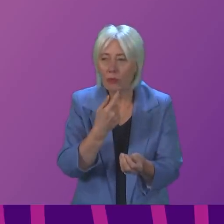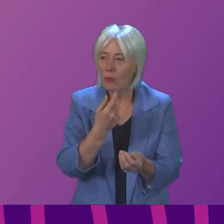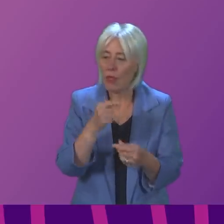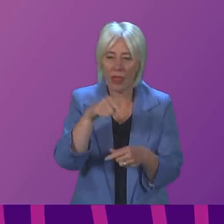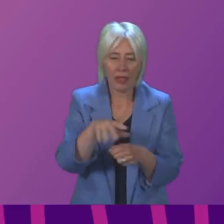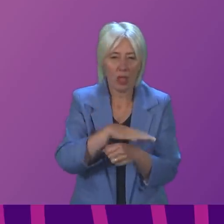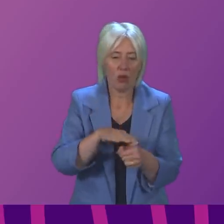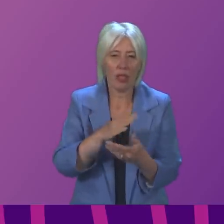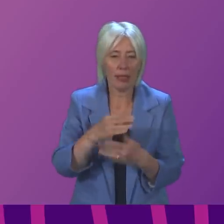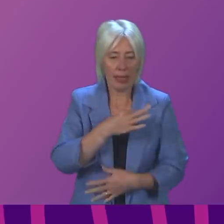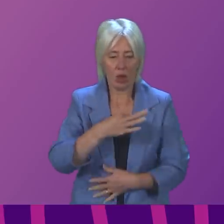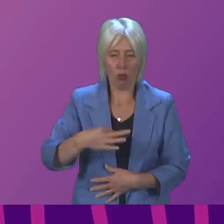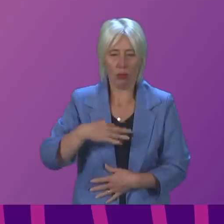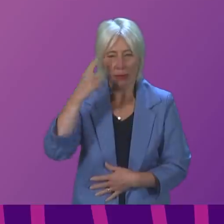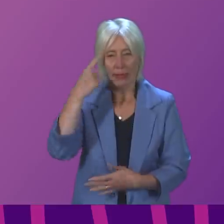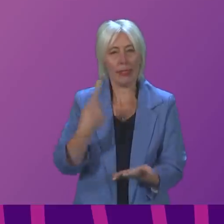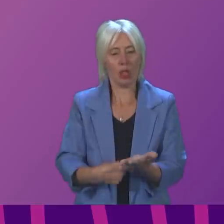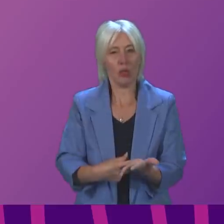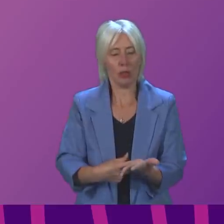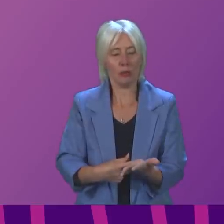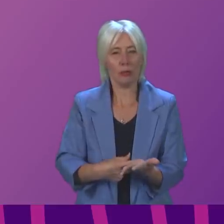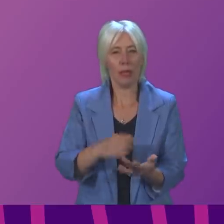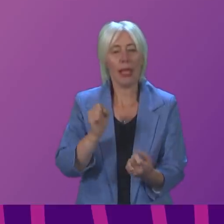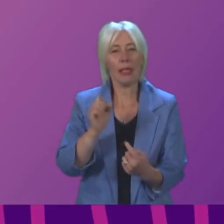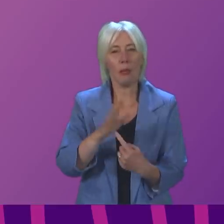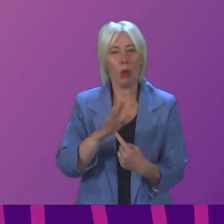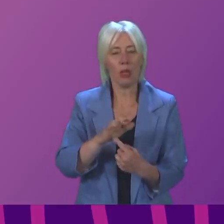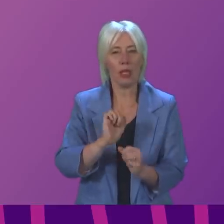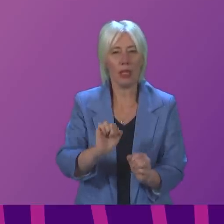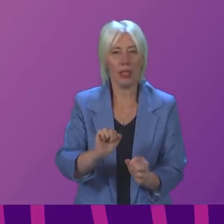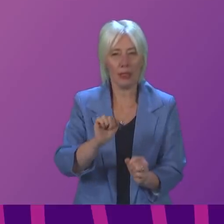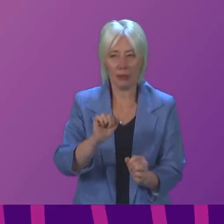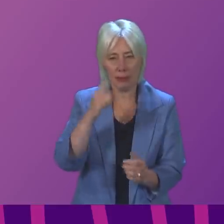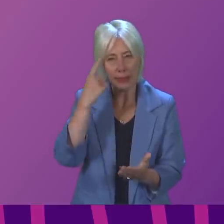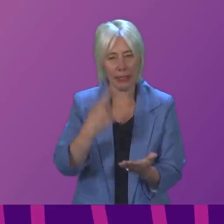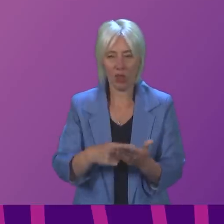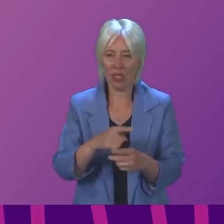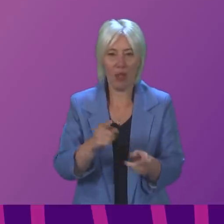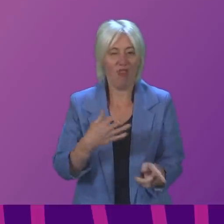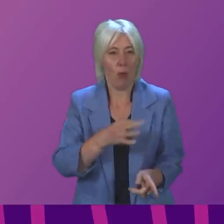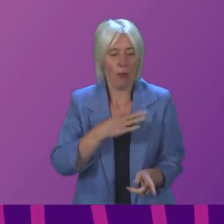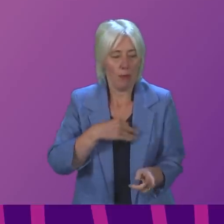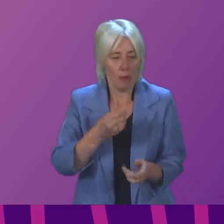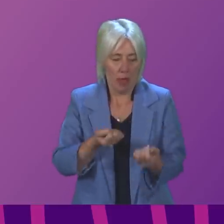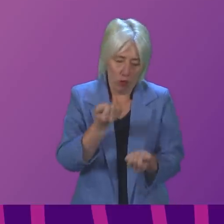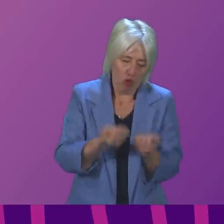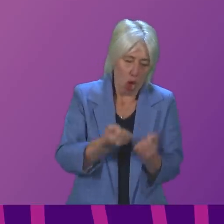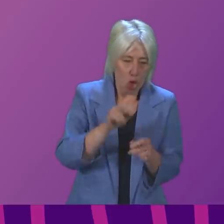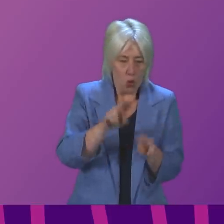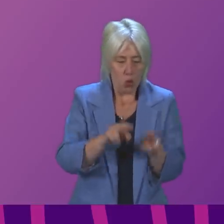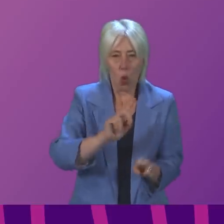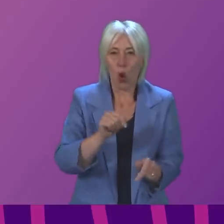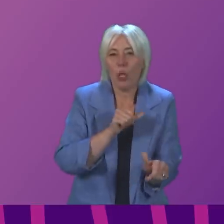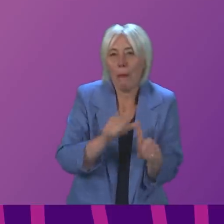instance is a clinical decision, and it's important that prescribing decisions are taken by clinicians based on their judgment of what is in the